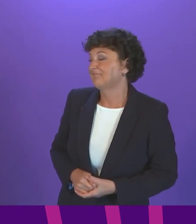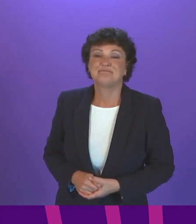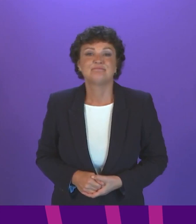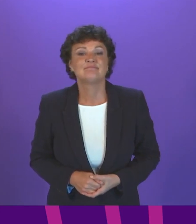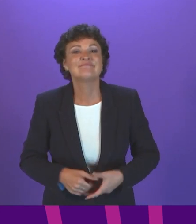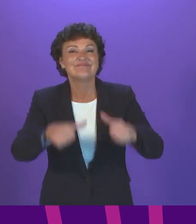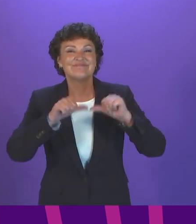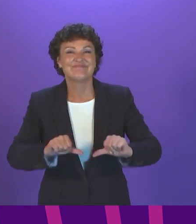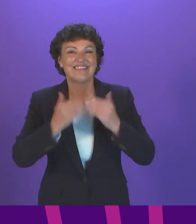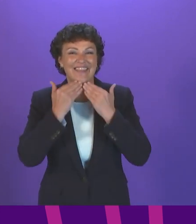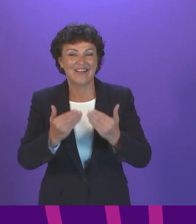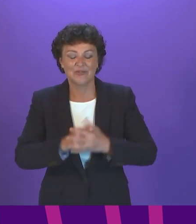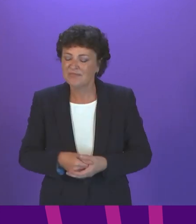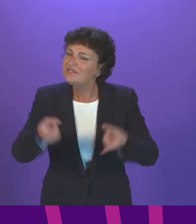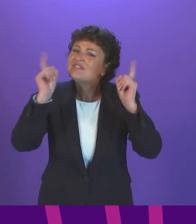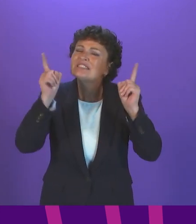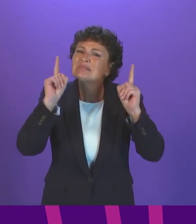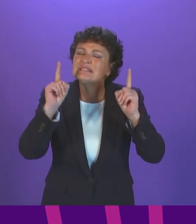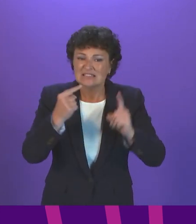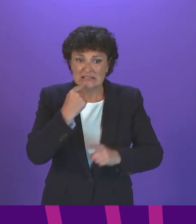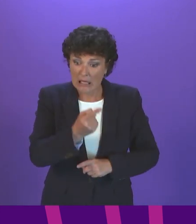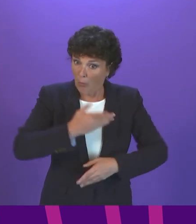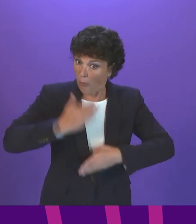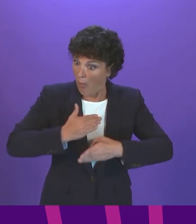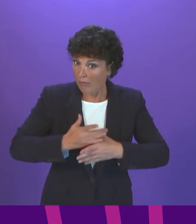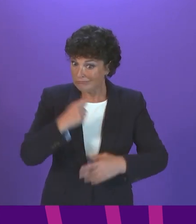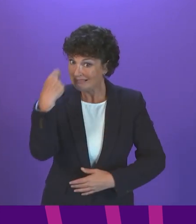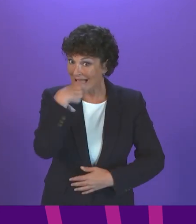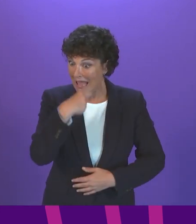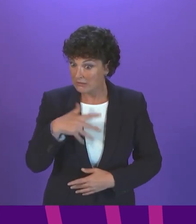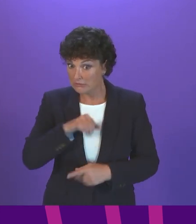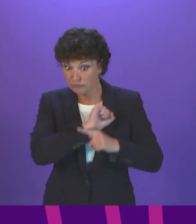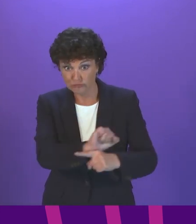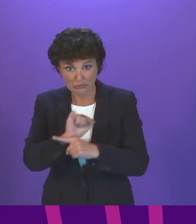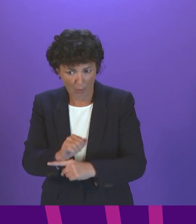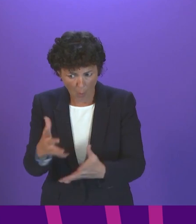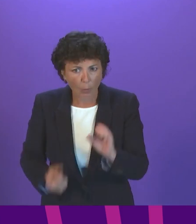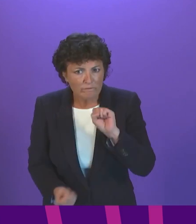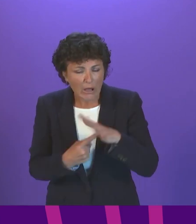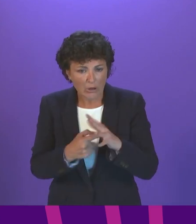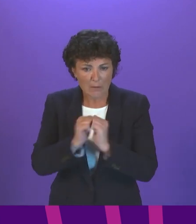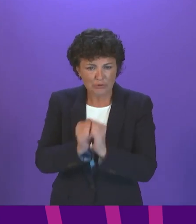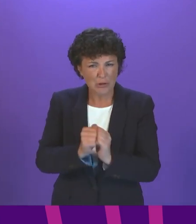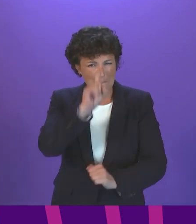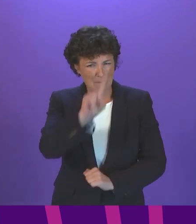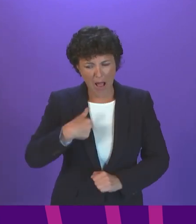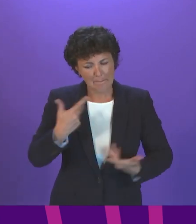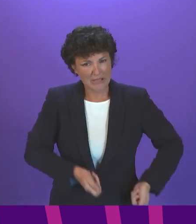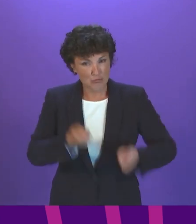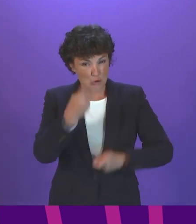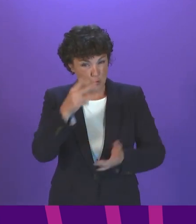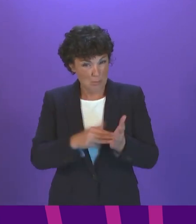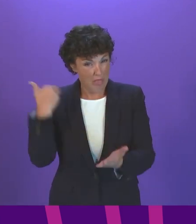The First Minister says that the work of Test and Protect is vital and hugely appreciated. Yet two months since I first raised with her